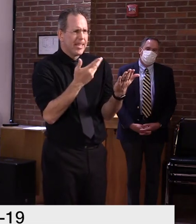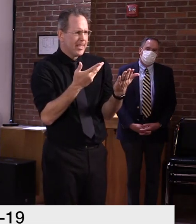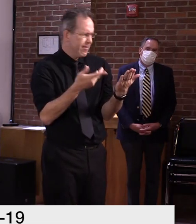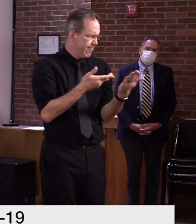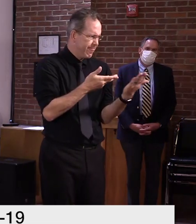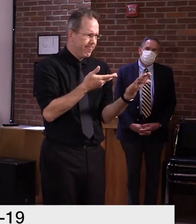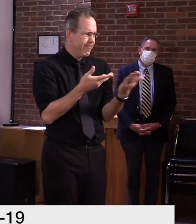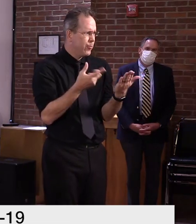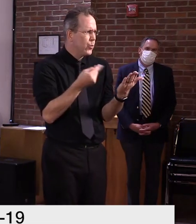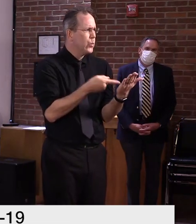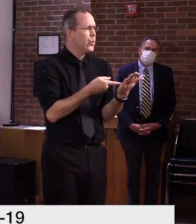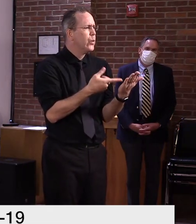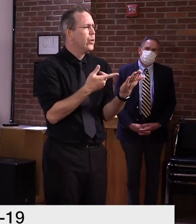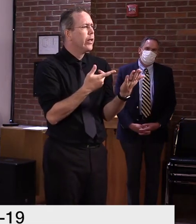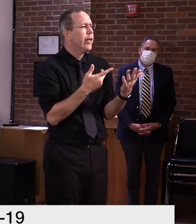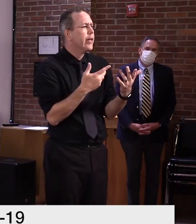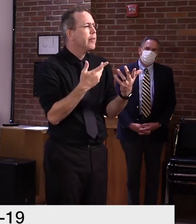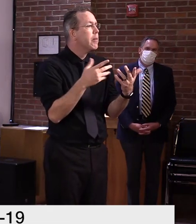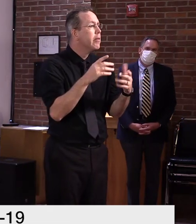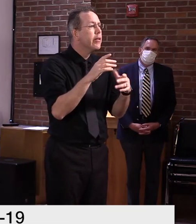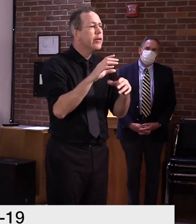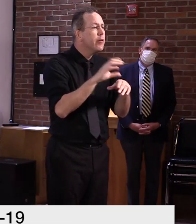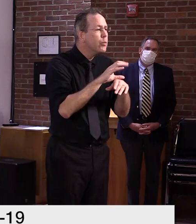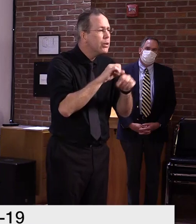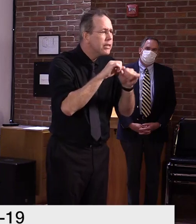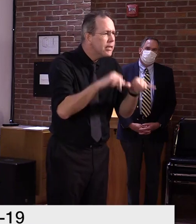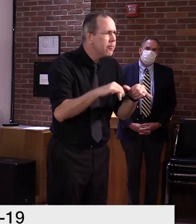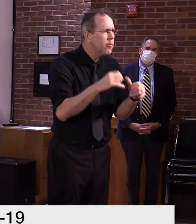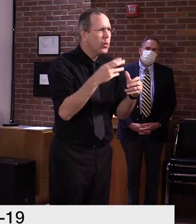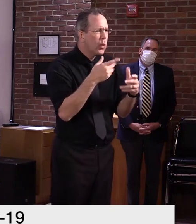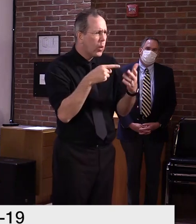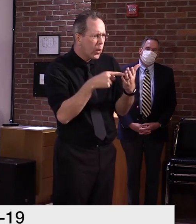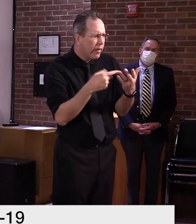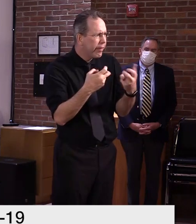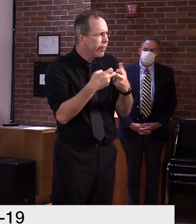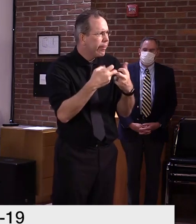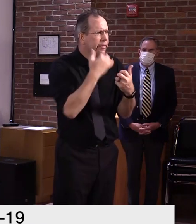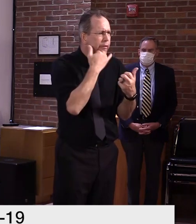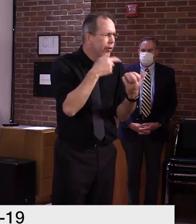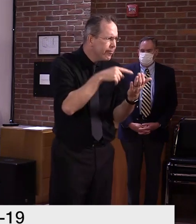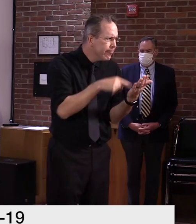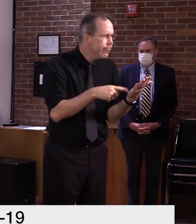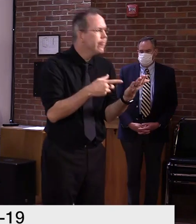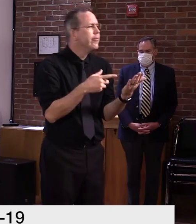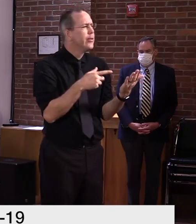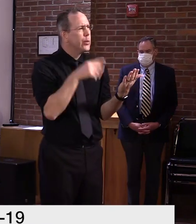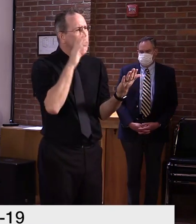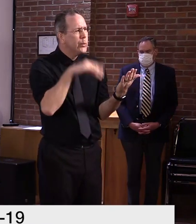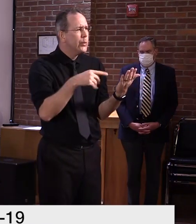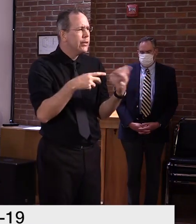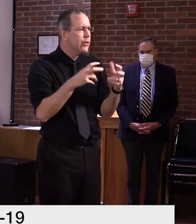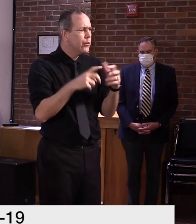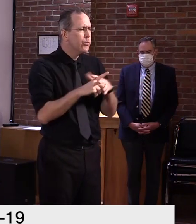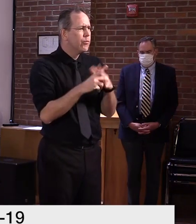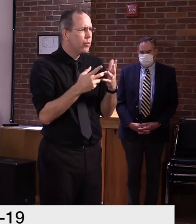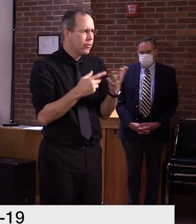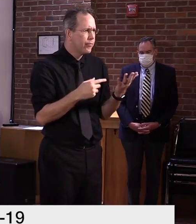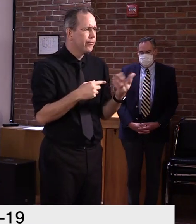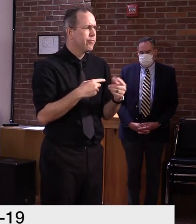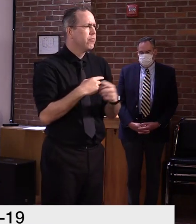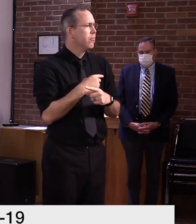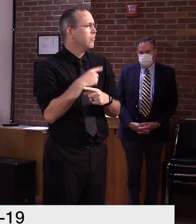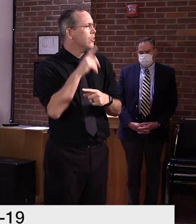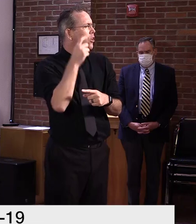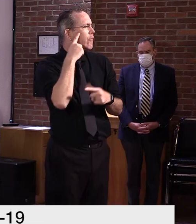through our mainframe system or another, uh, issue we run into. And I think, you know, the governor, um, explained this pretty,